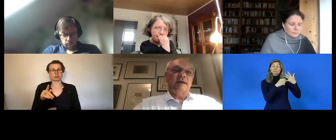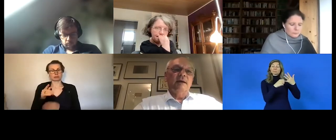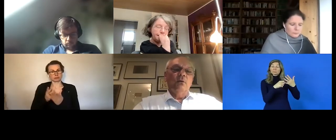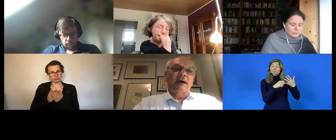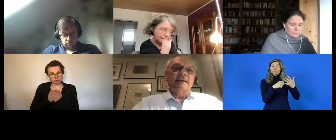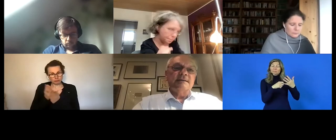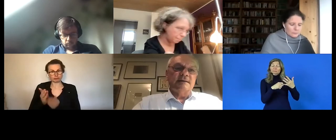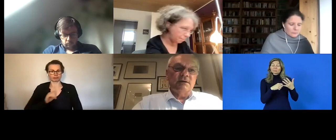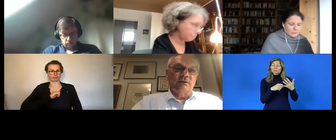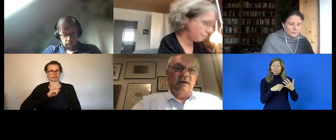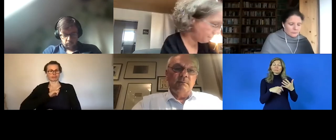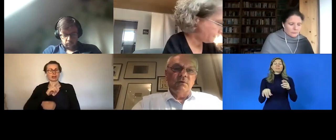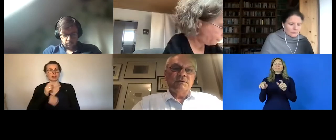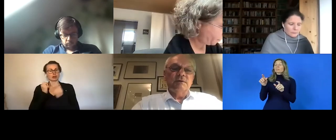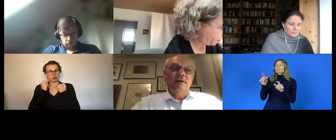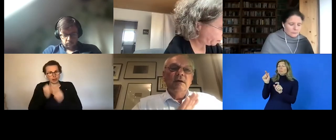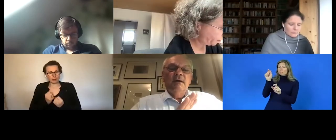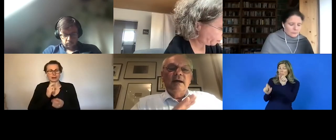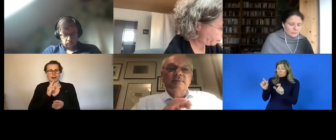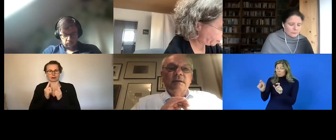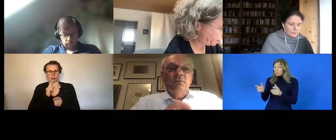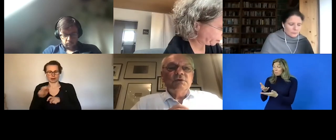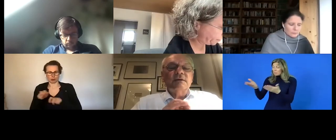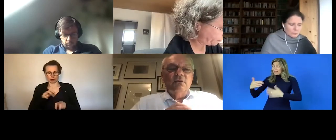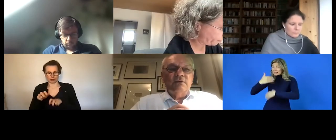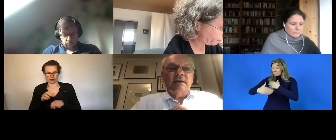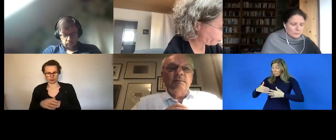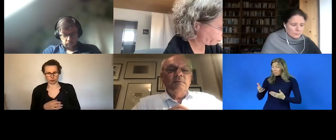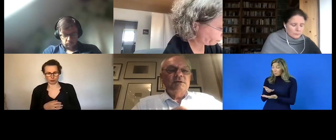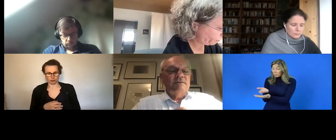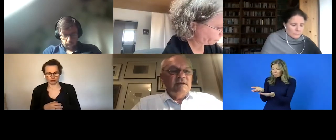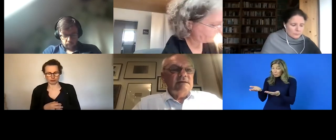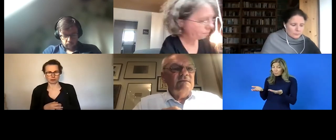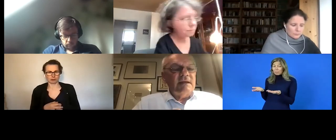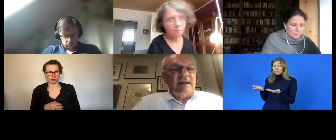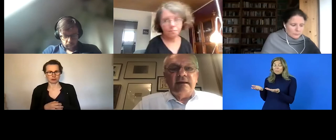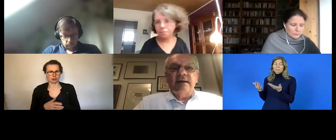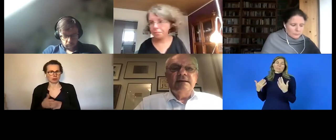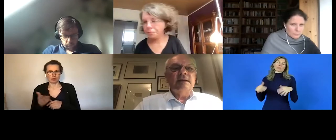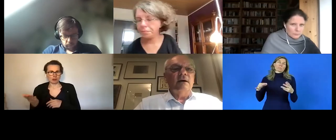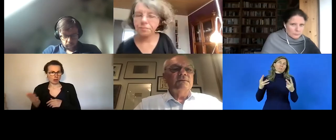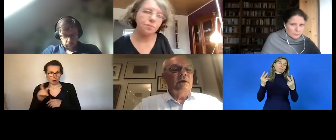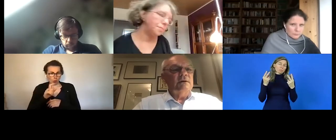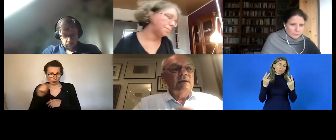with disabilities it's very important to have one uh